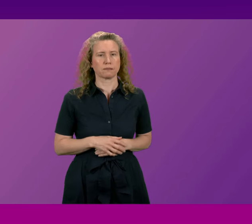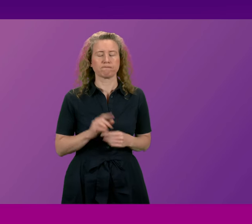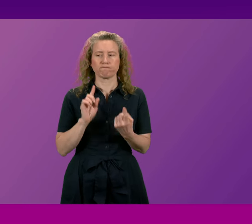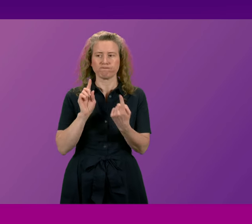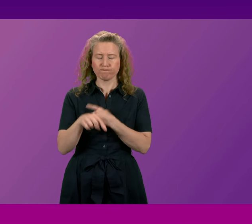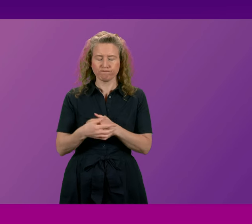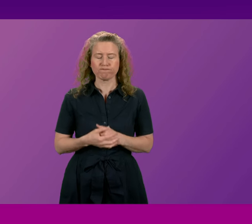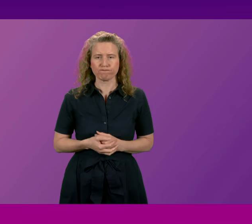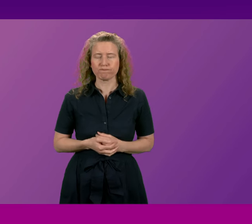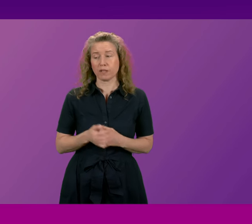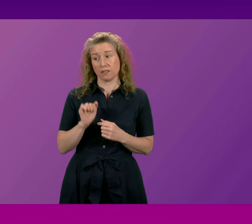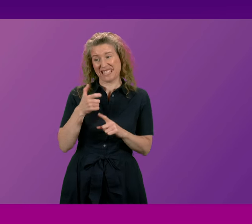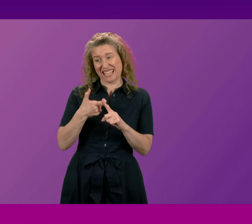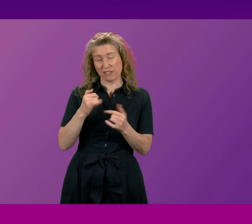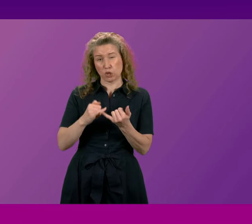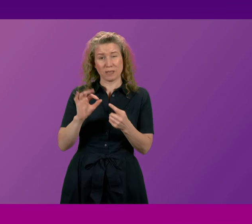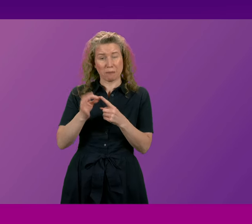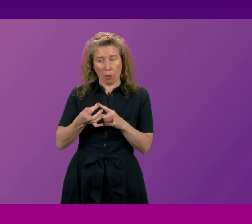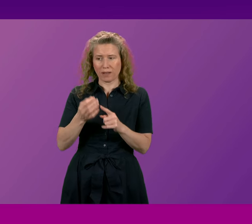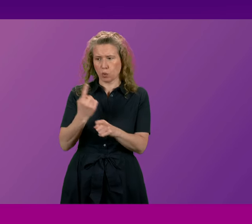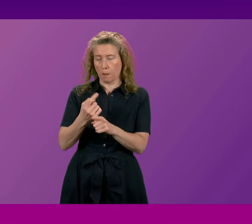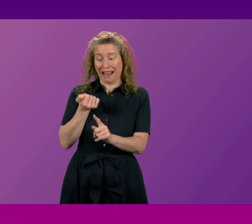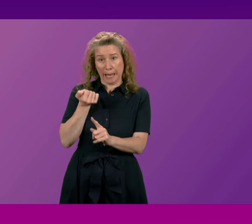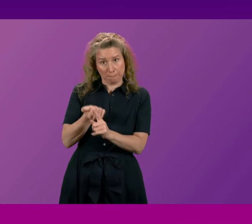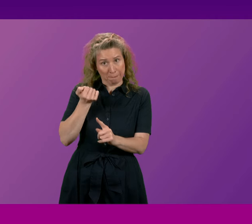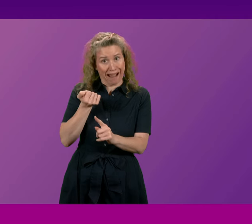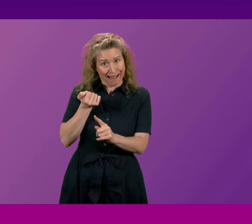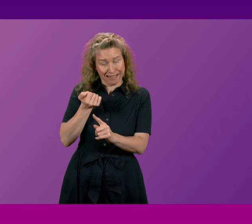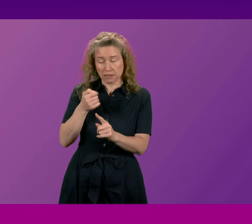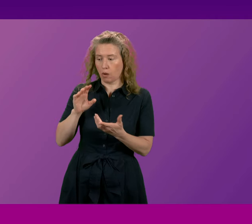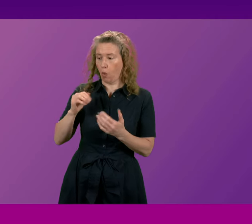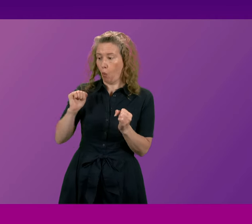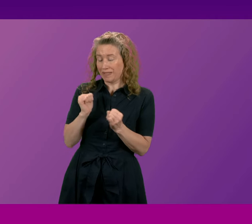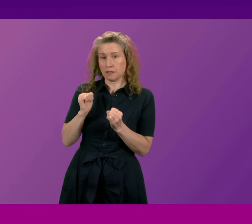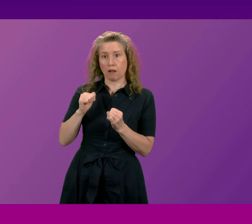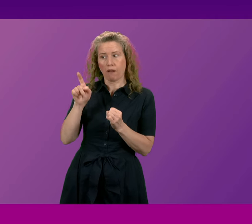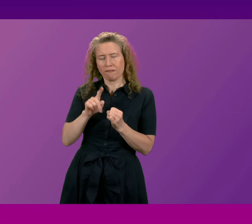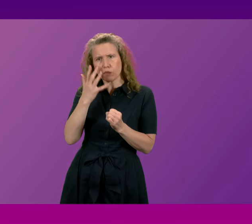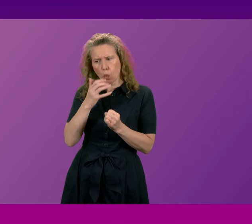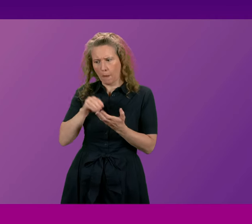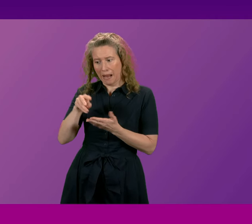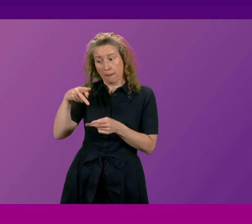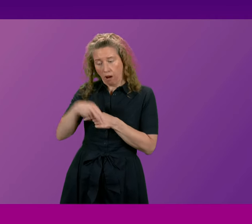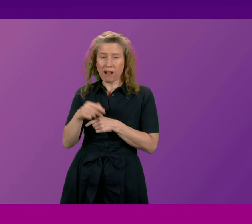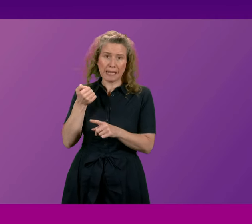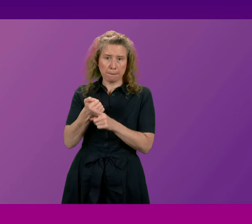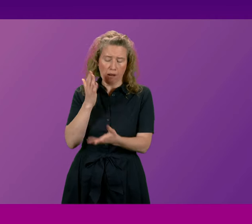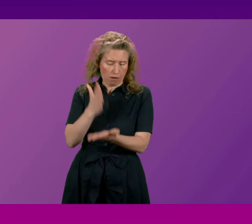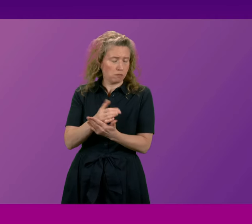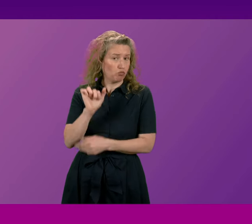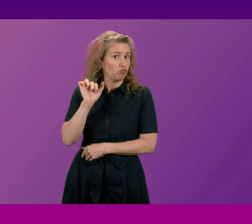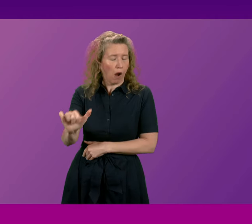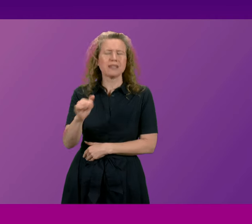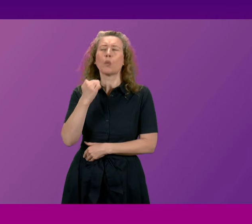point that Kevin Stewart makes about the impact of the winter fuel payment cut is absolutely valid there will be